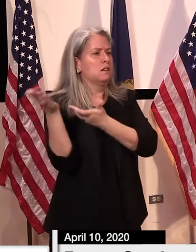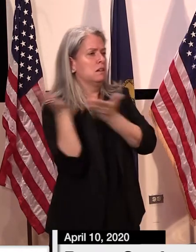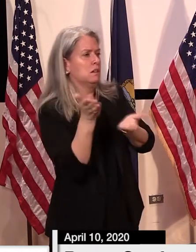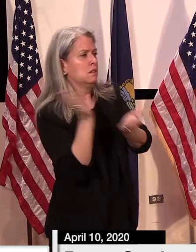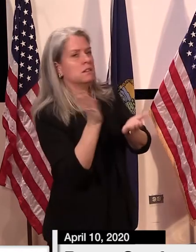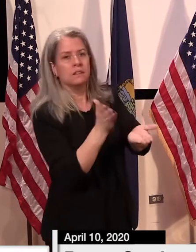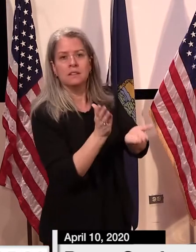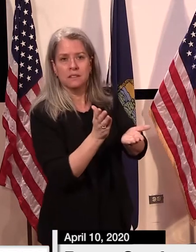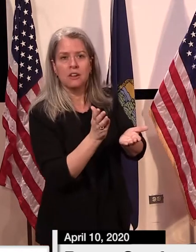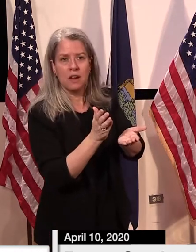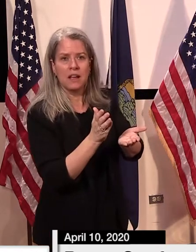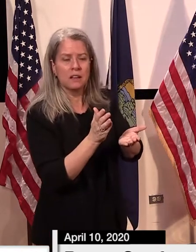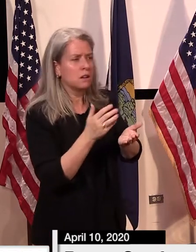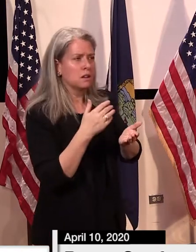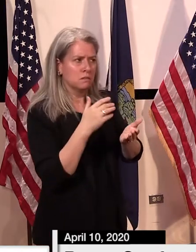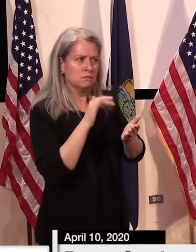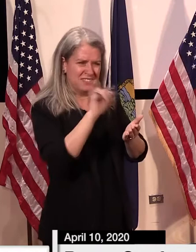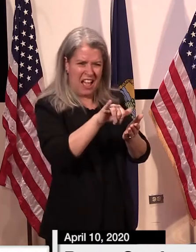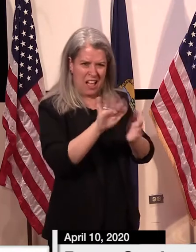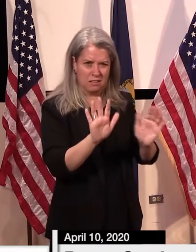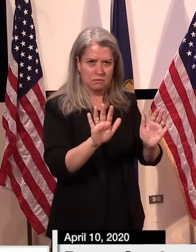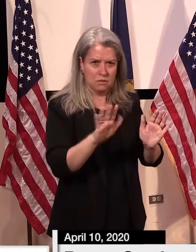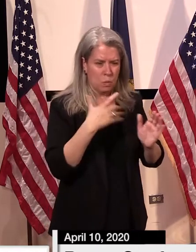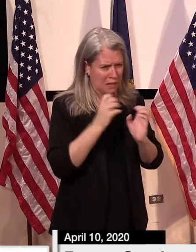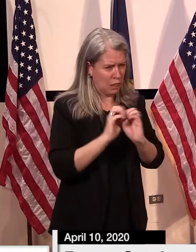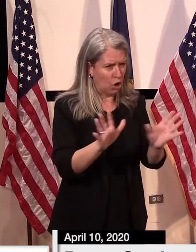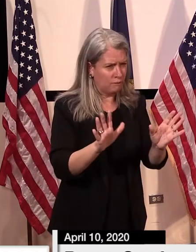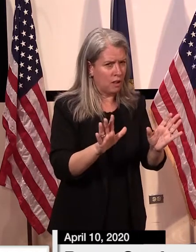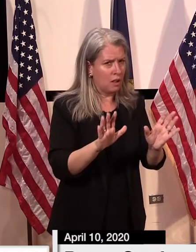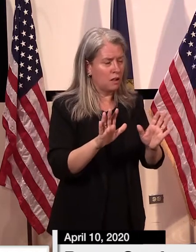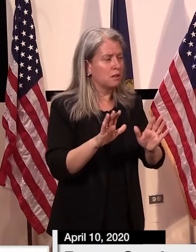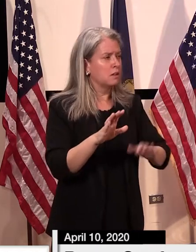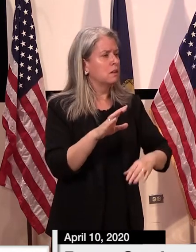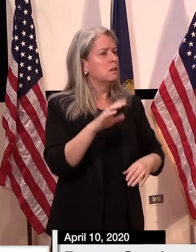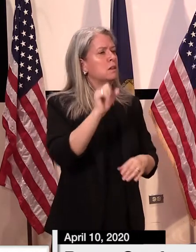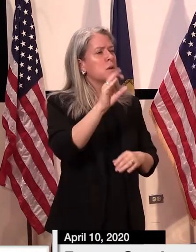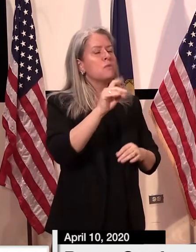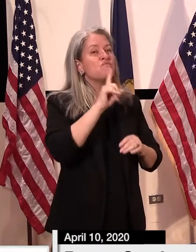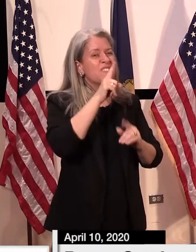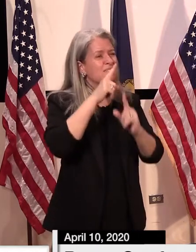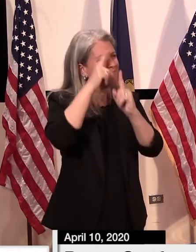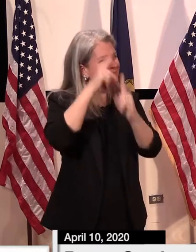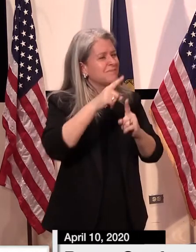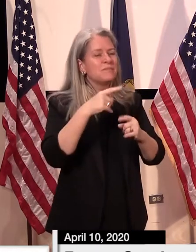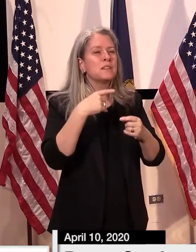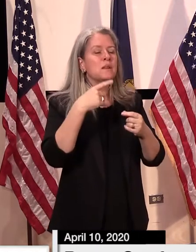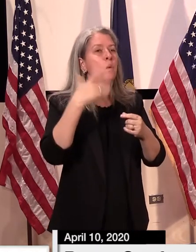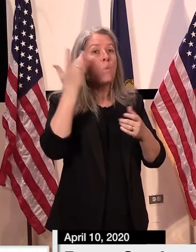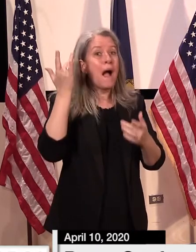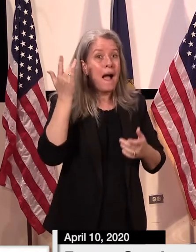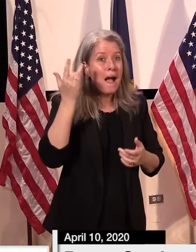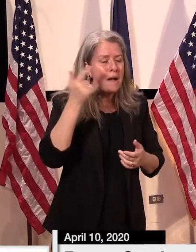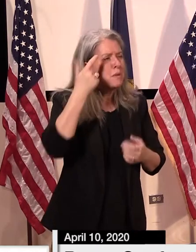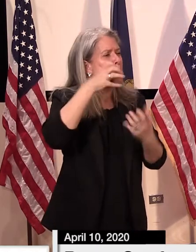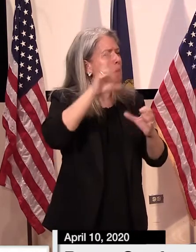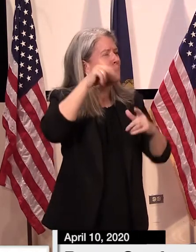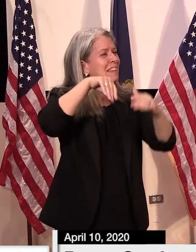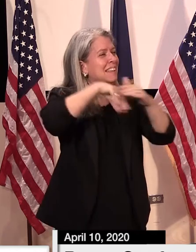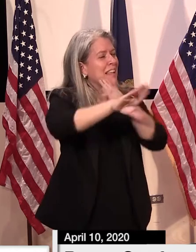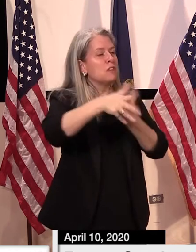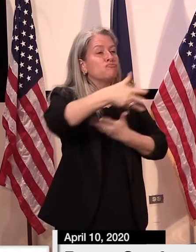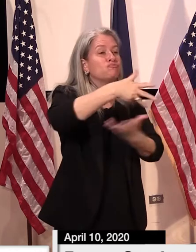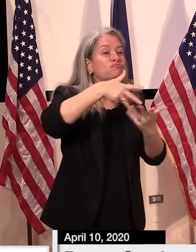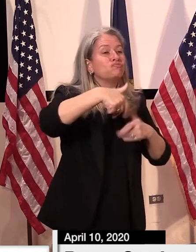capacity. But what we're trying to do, the goal really is about preventing people from congregating.